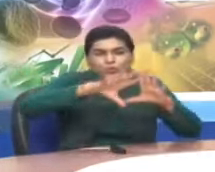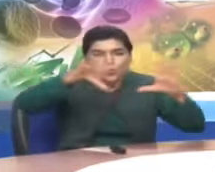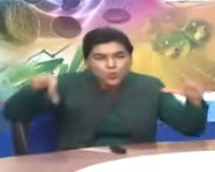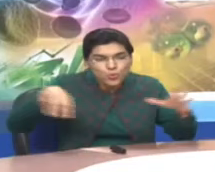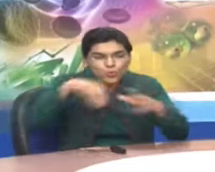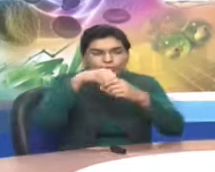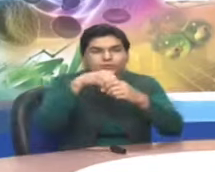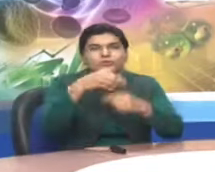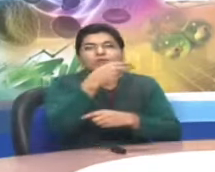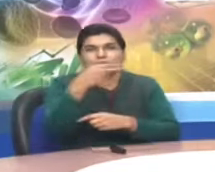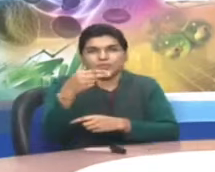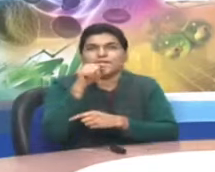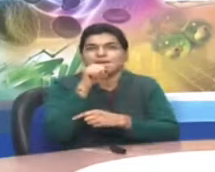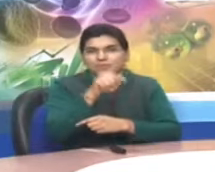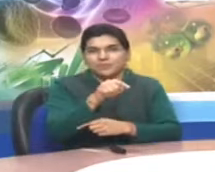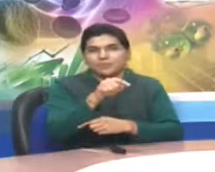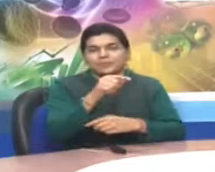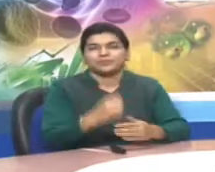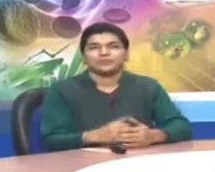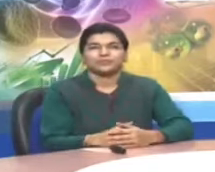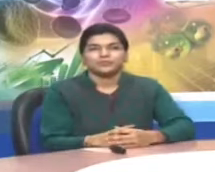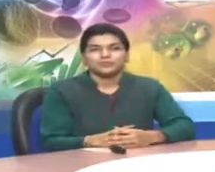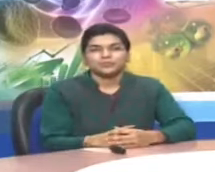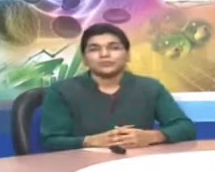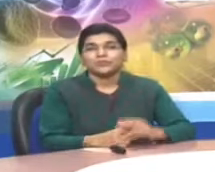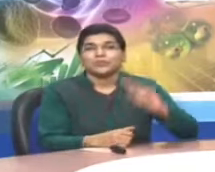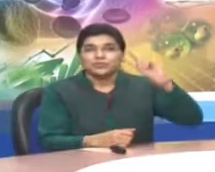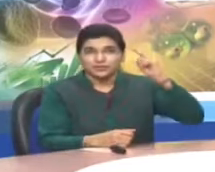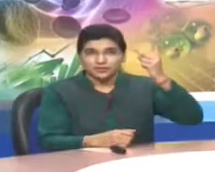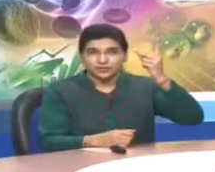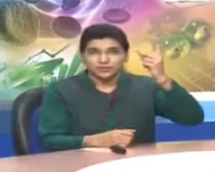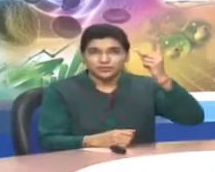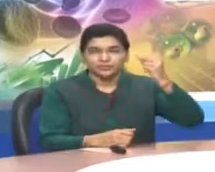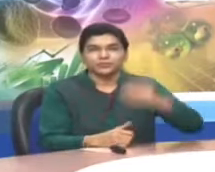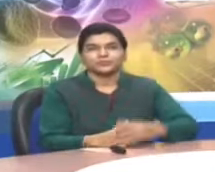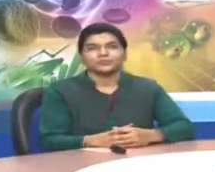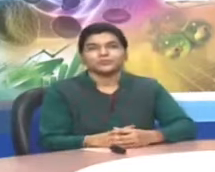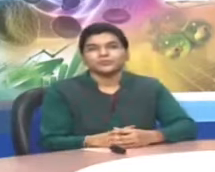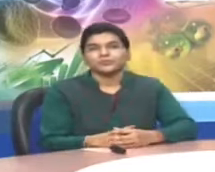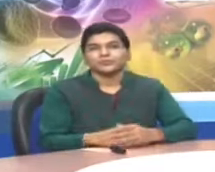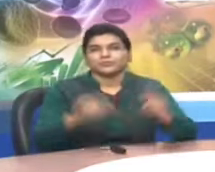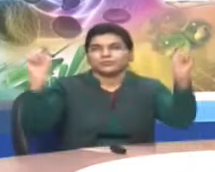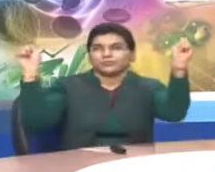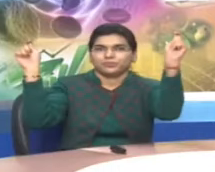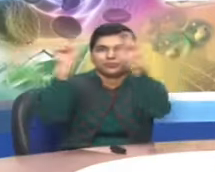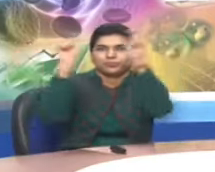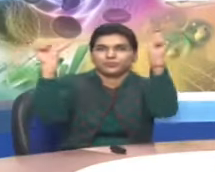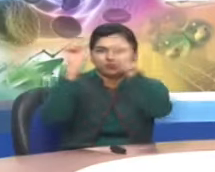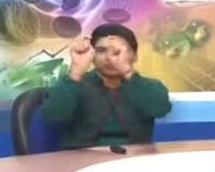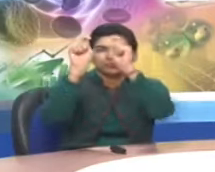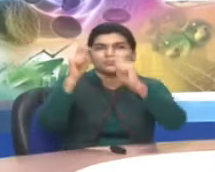Different cottage interiors are there in a cottage. Second word is curtained.